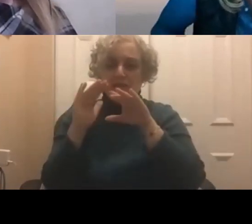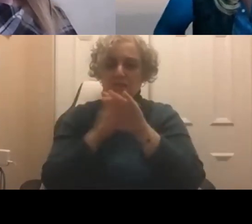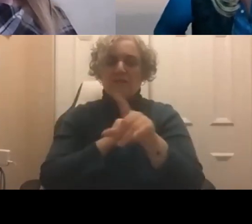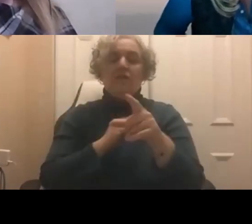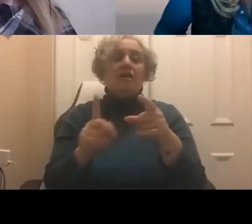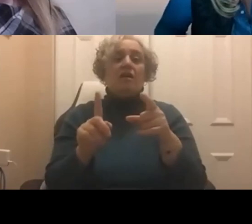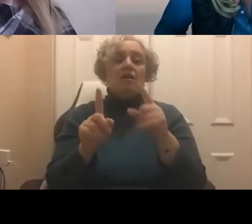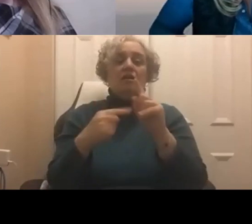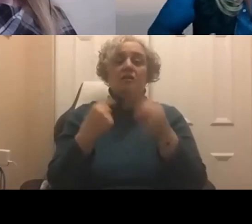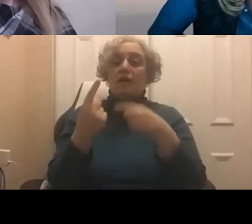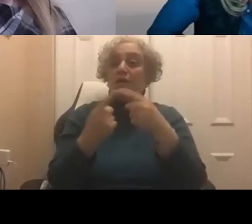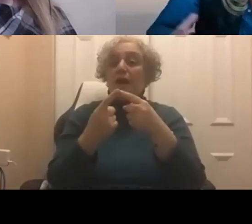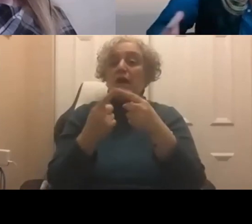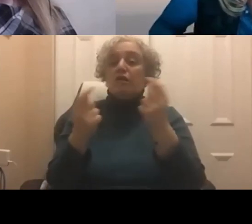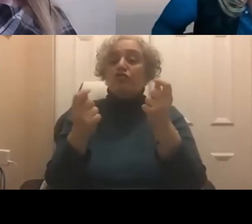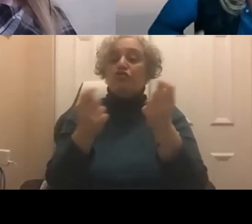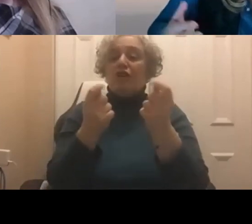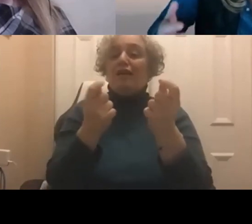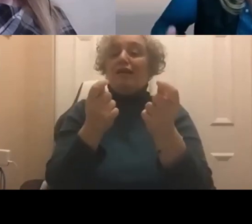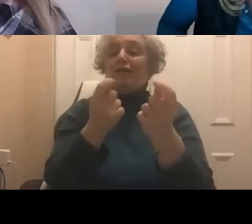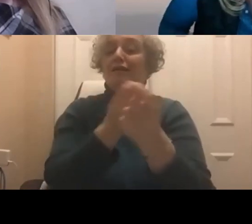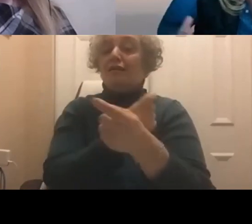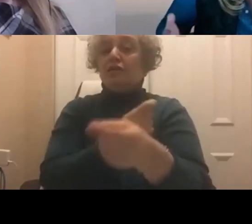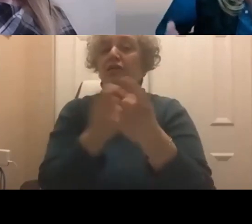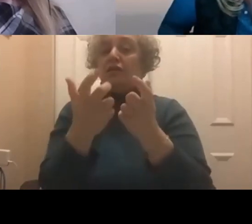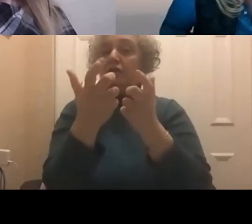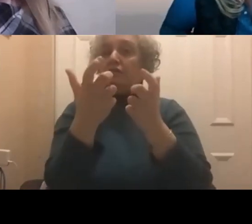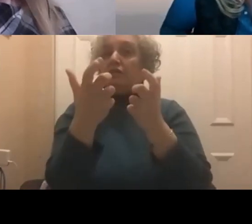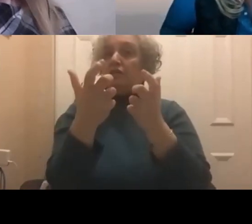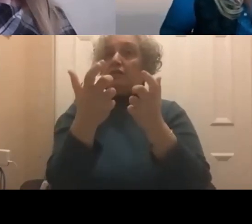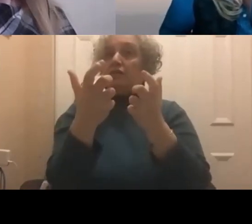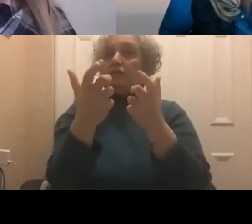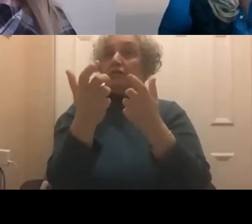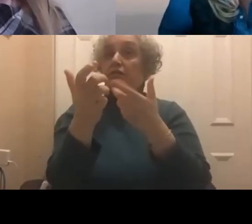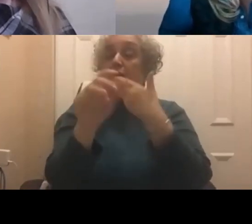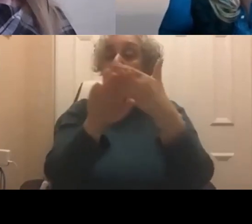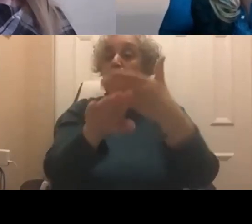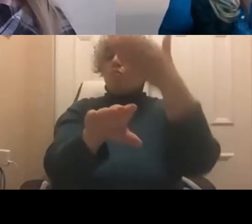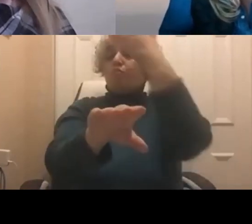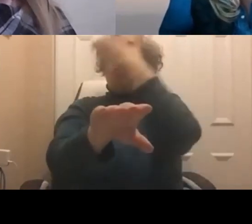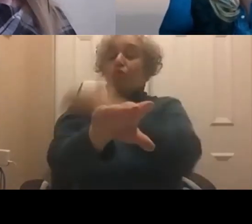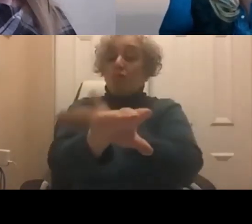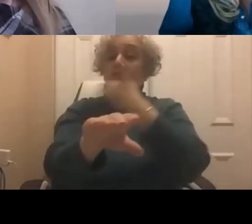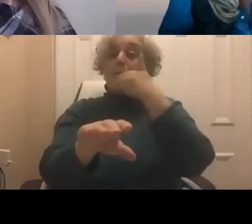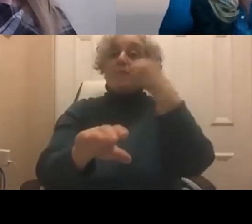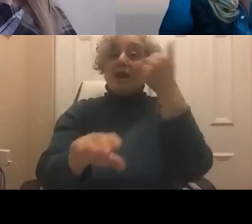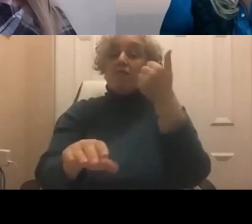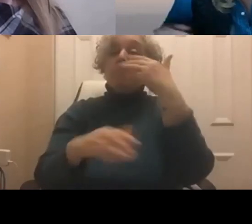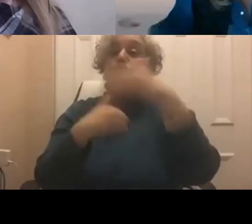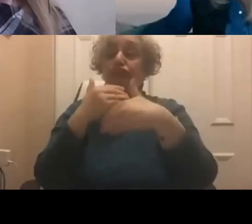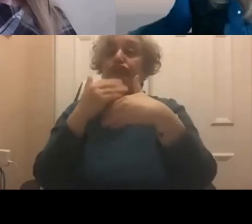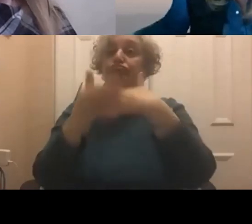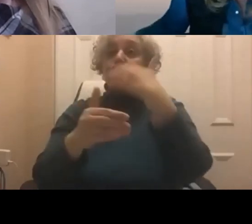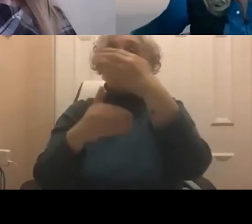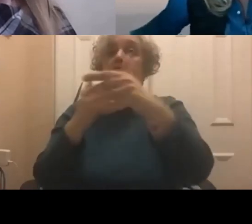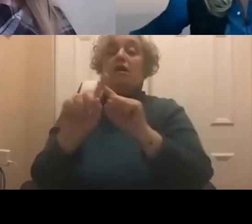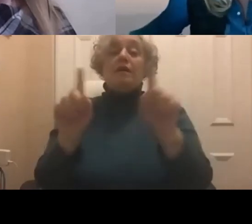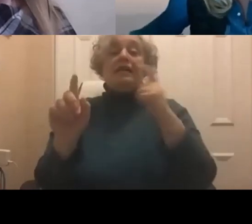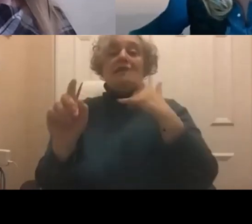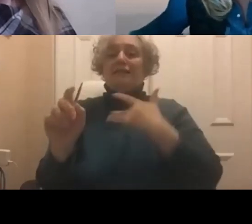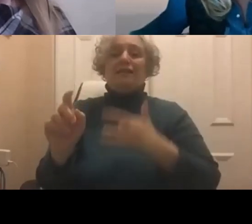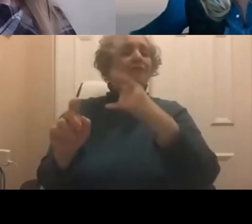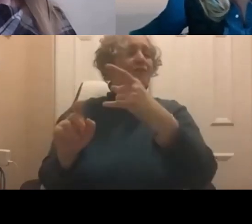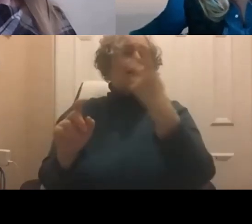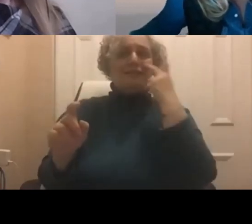time, but an evolution of being able to increase and make it better each time. But, you know, I often see we